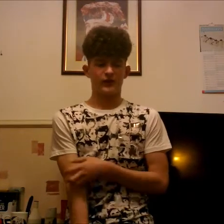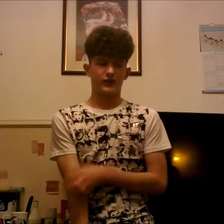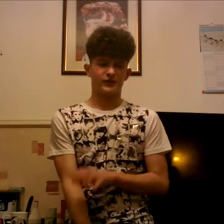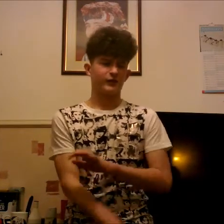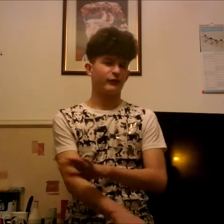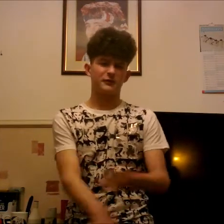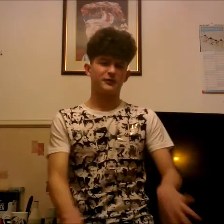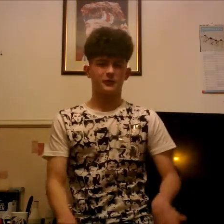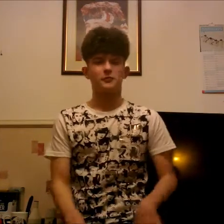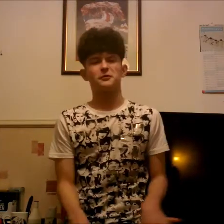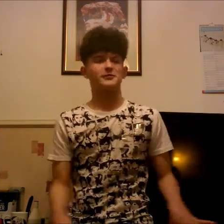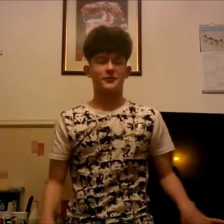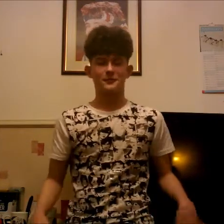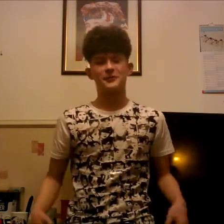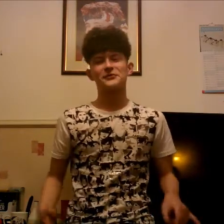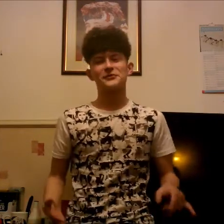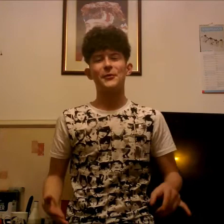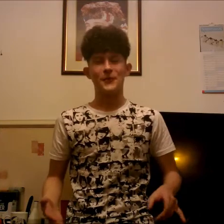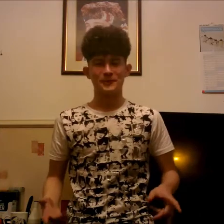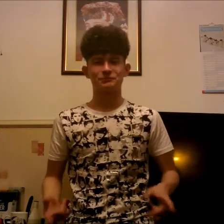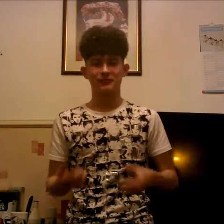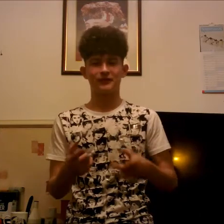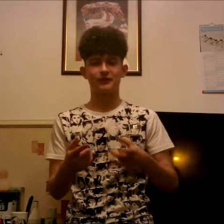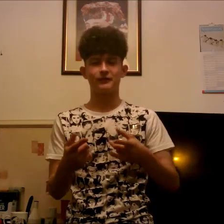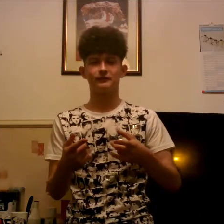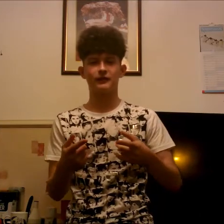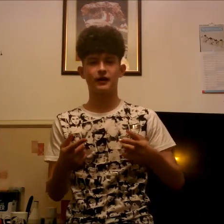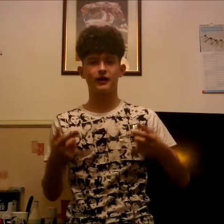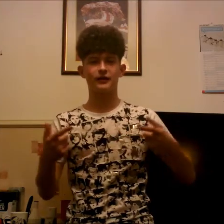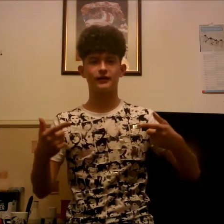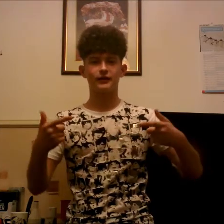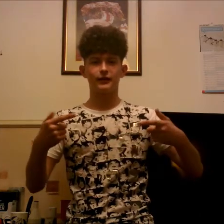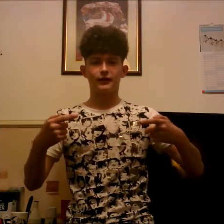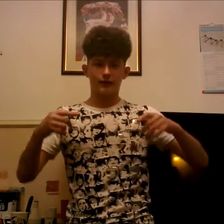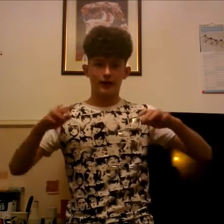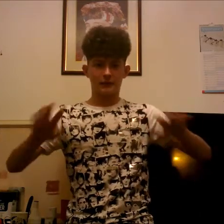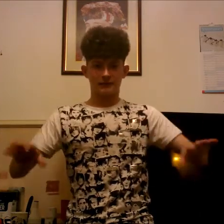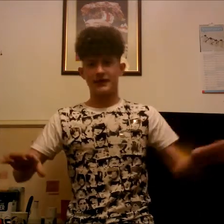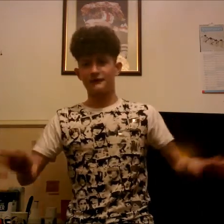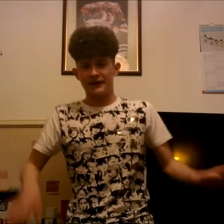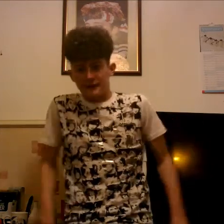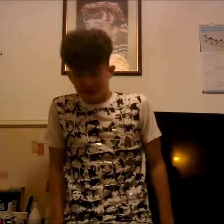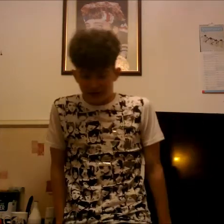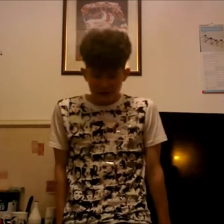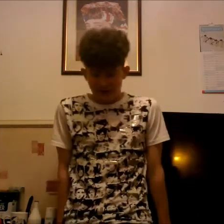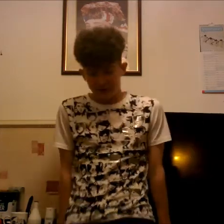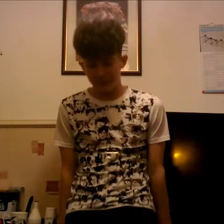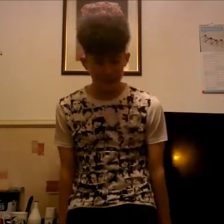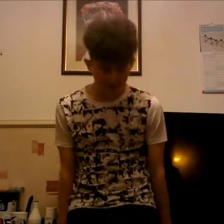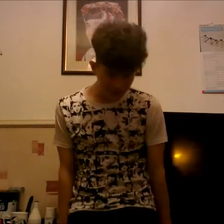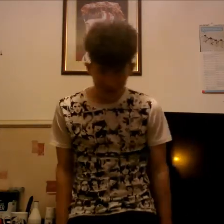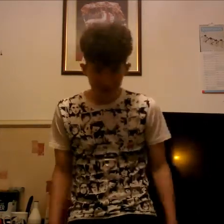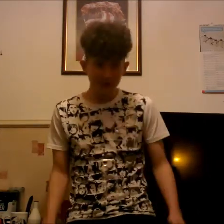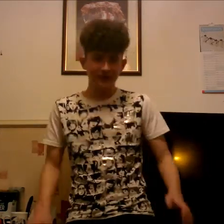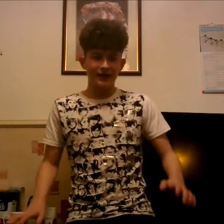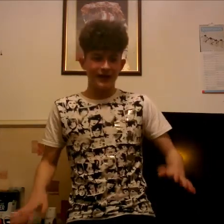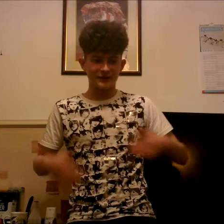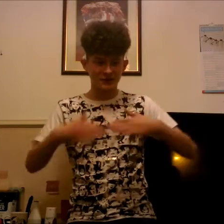oh nice stuff i'll just jump i'll just jump so i i was getting ready i was like right here we go here we go i just